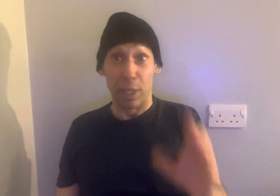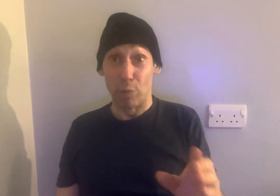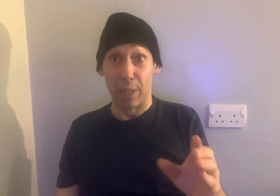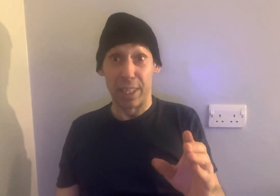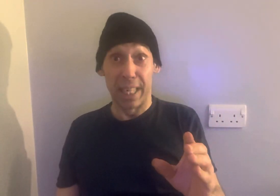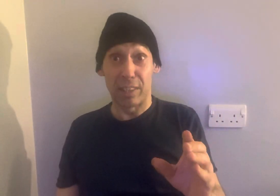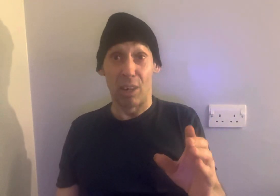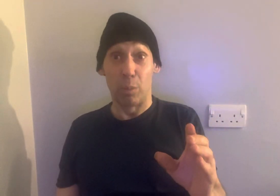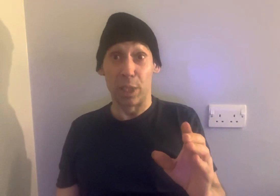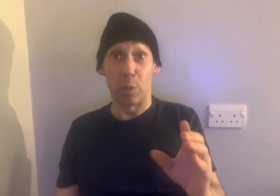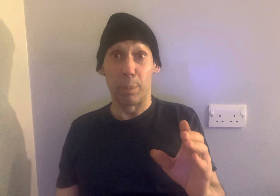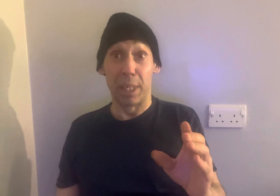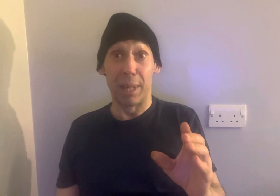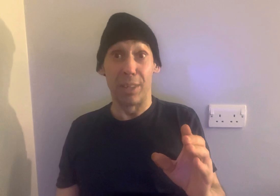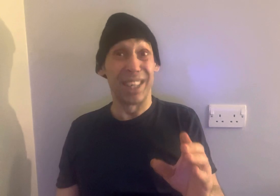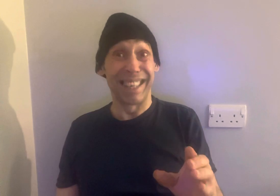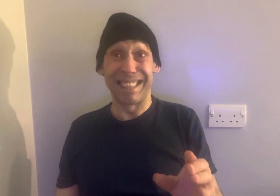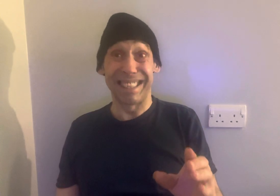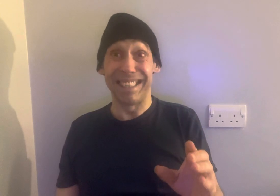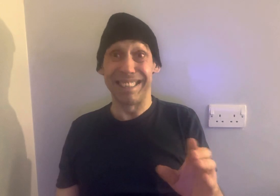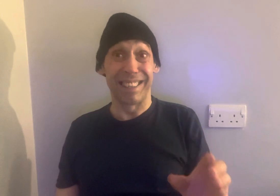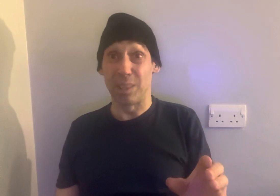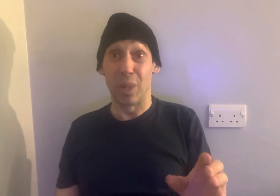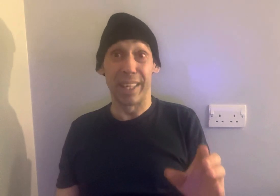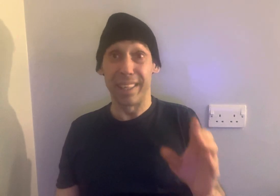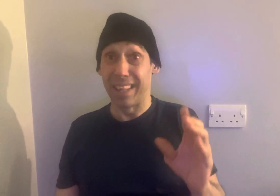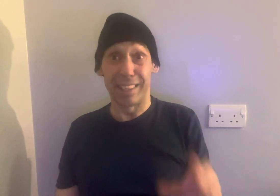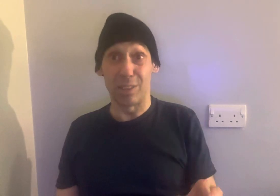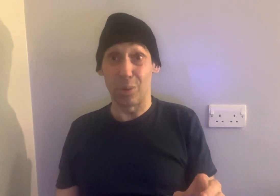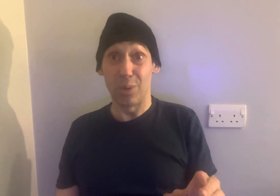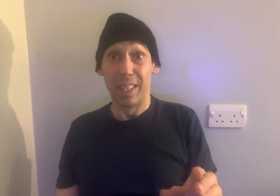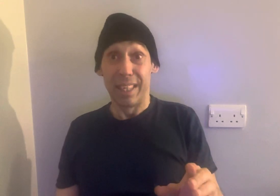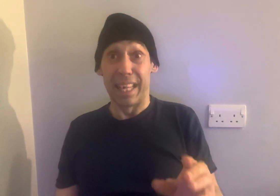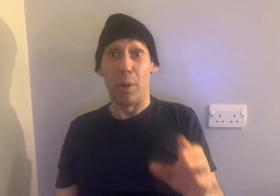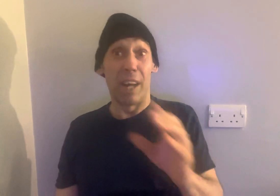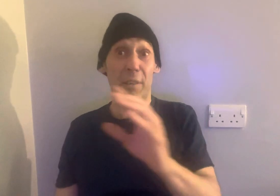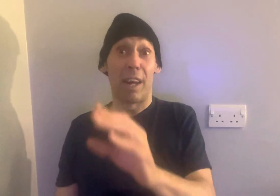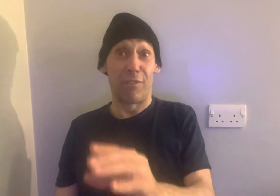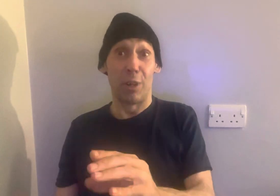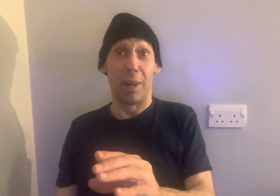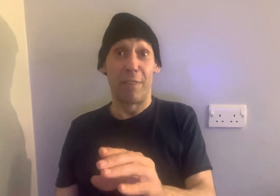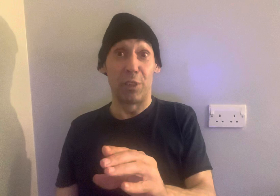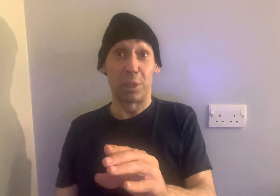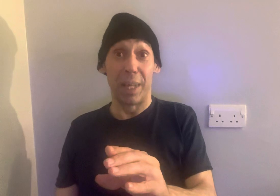around at that time, which would have been about 90, 91, 92. Now, I first met